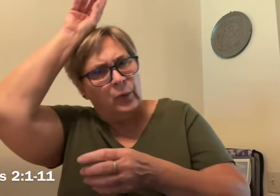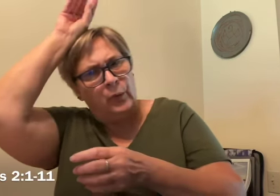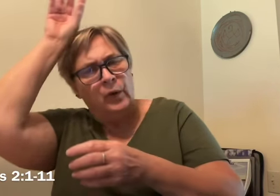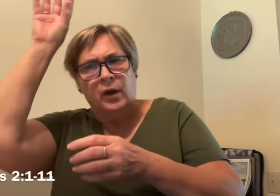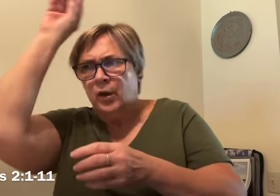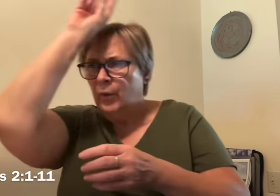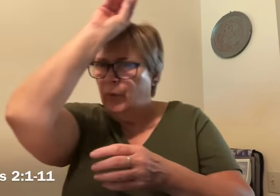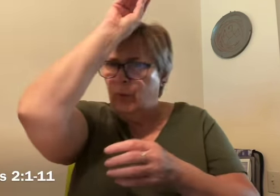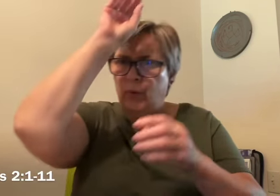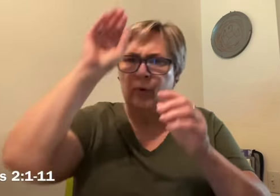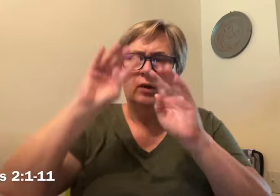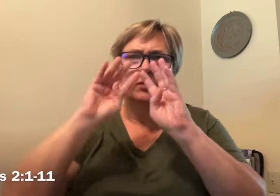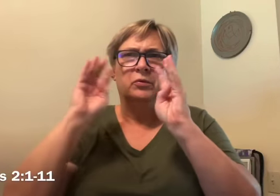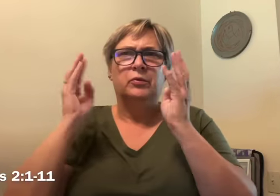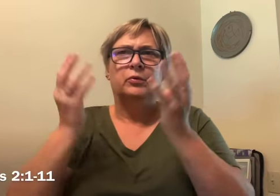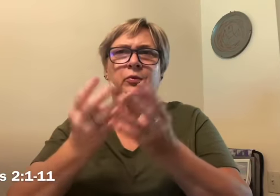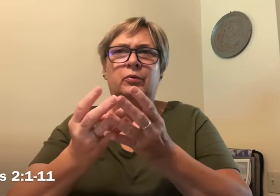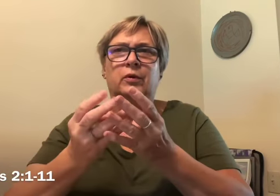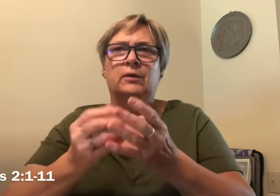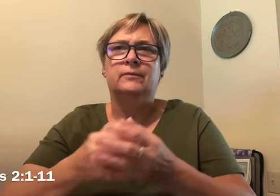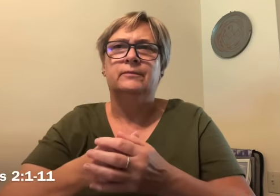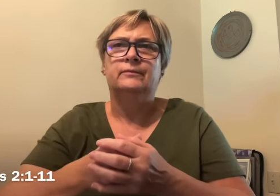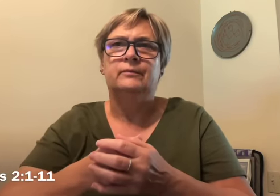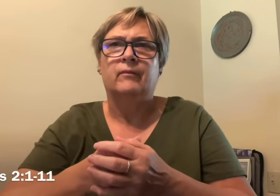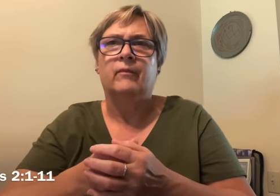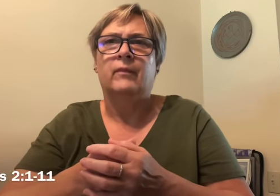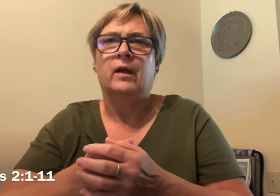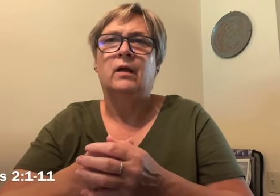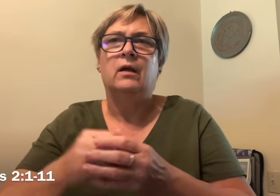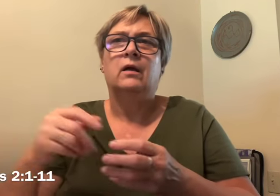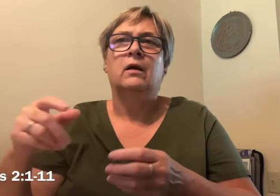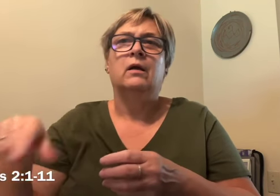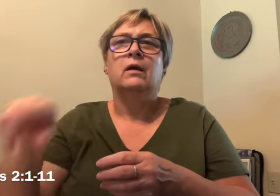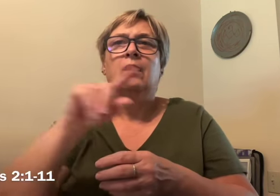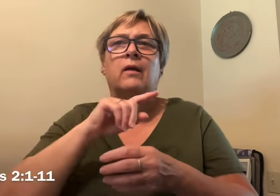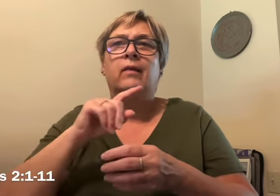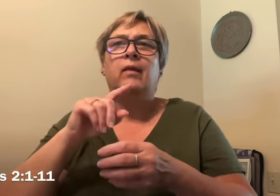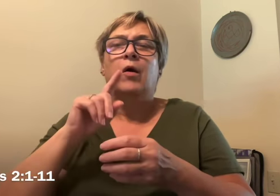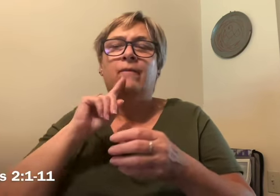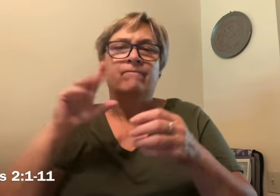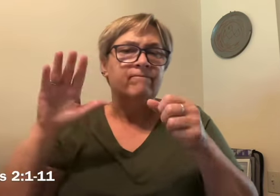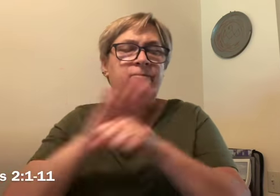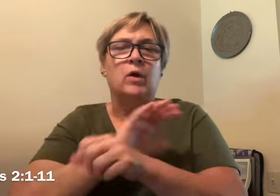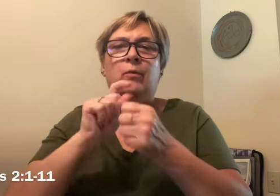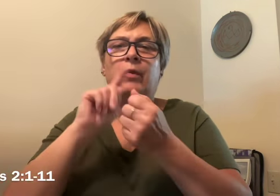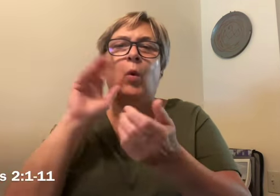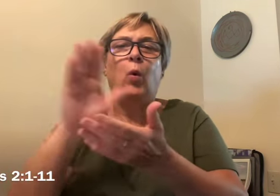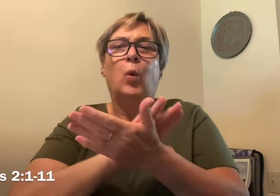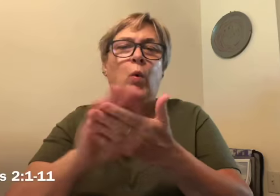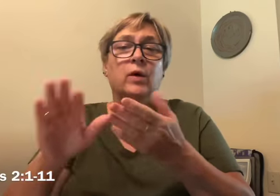in different tongues as the Spirit enabled them to proclaim